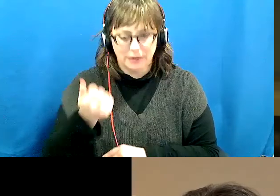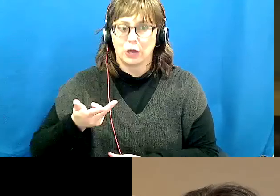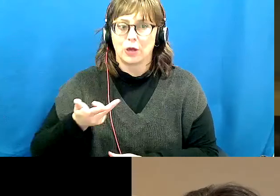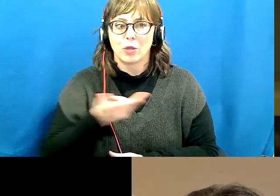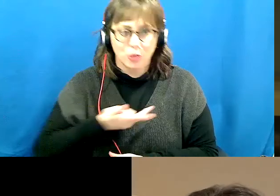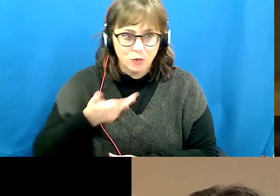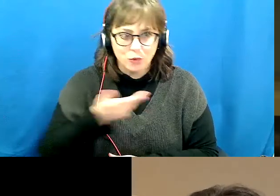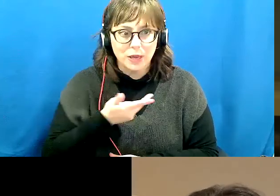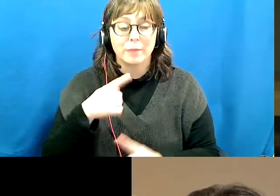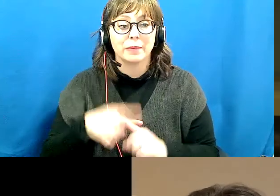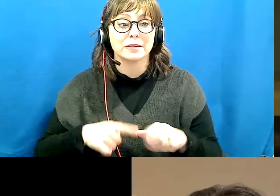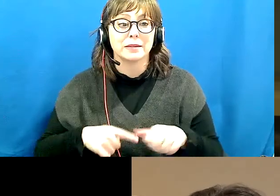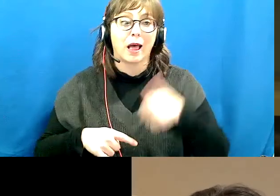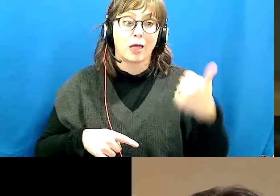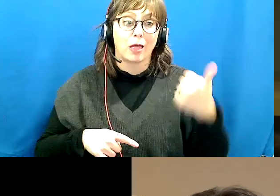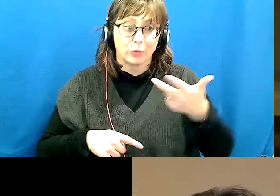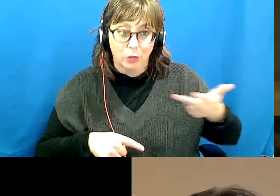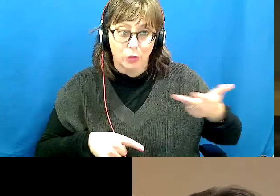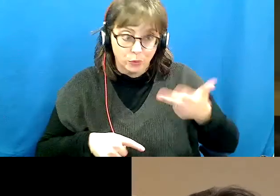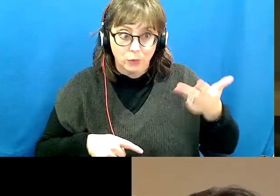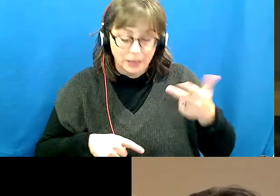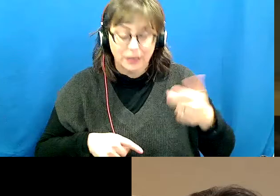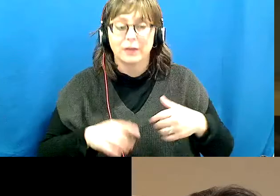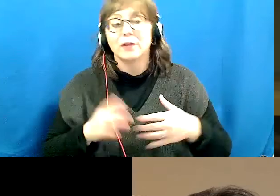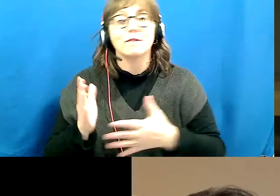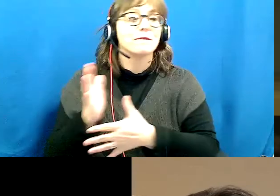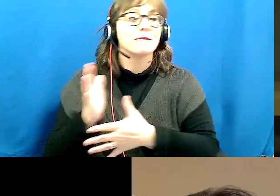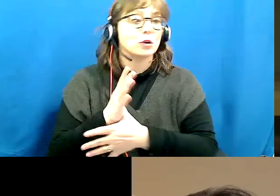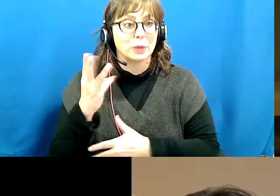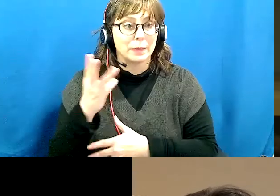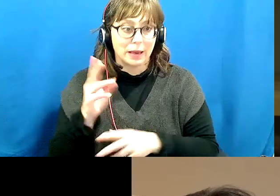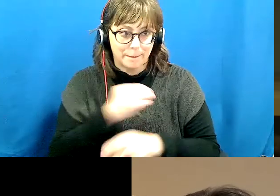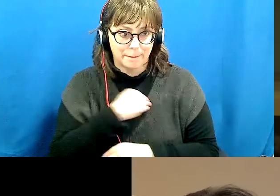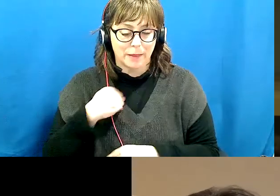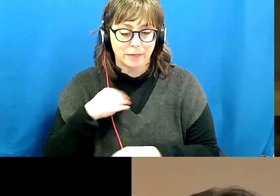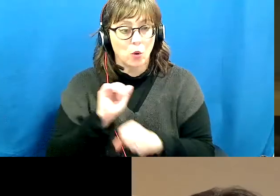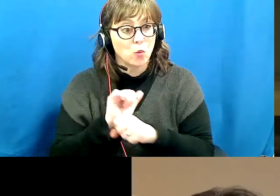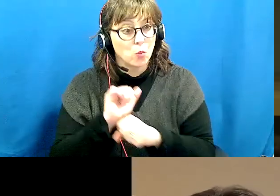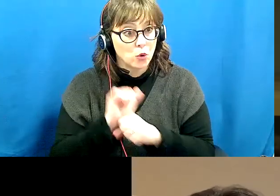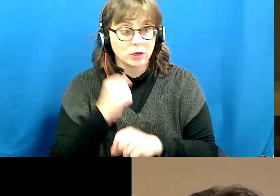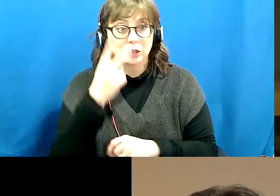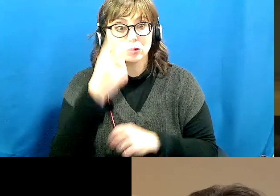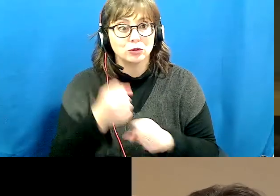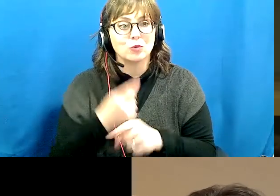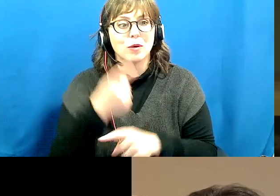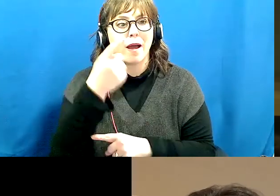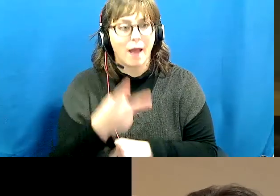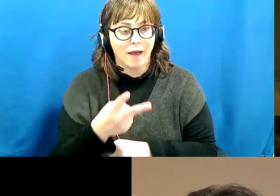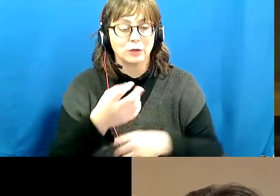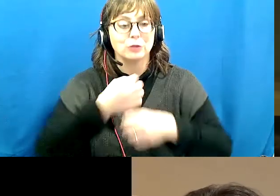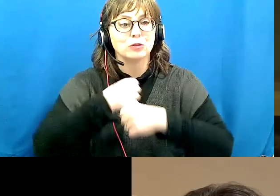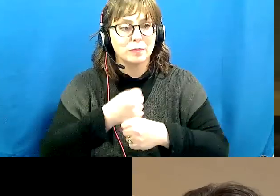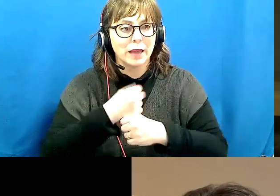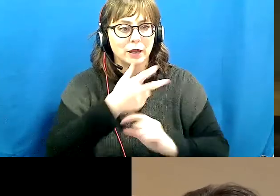with three other People First Winnipeg members, worked together for over two and a half years to create a